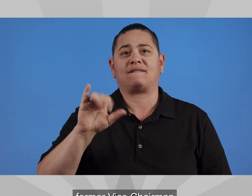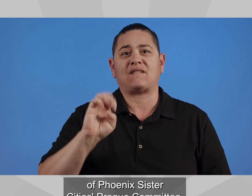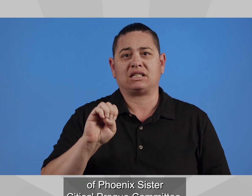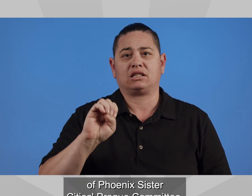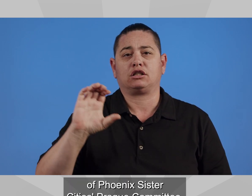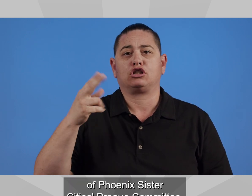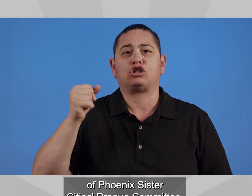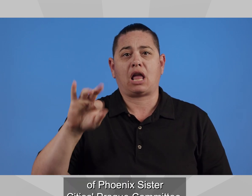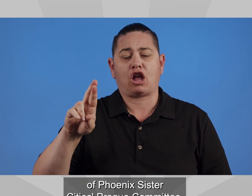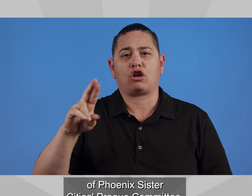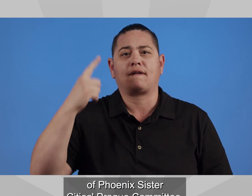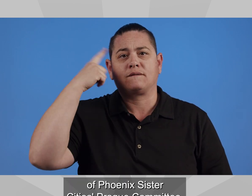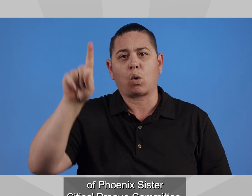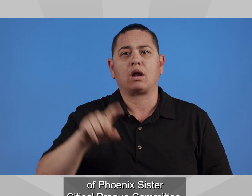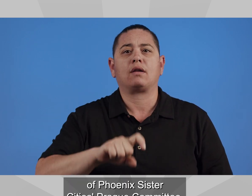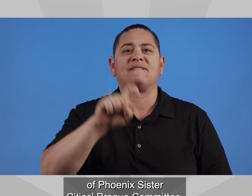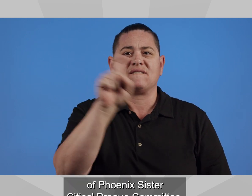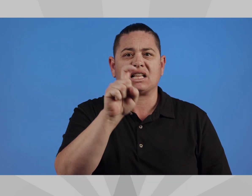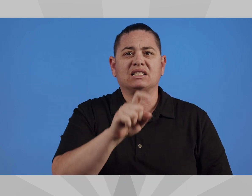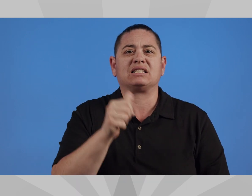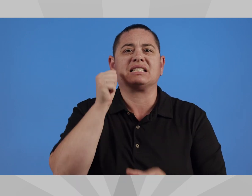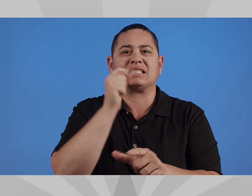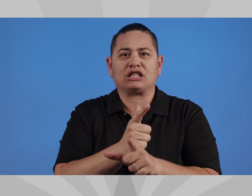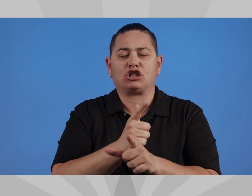chairman of Phoenix Sister Cities Prague Committee,